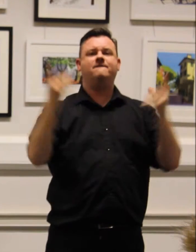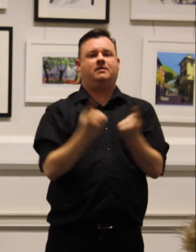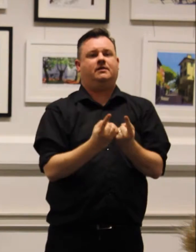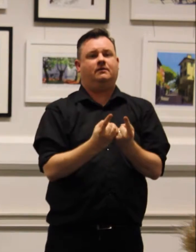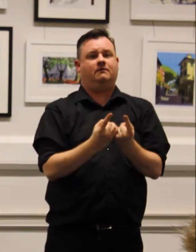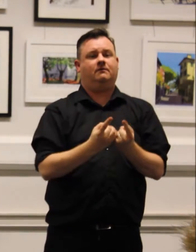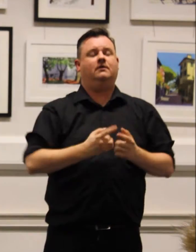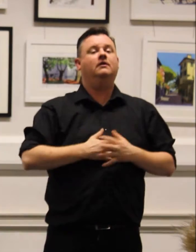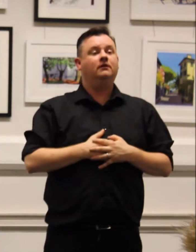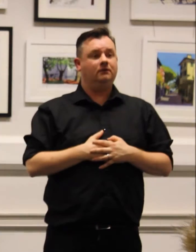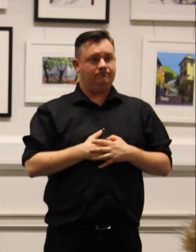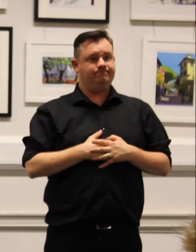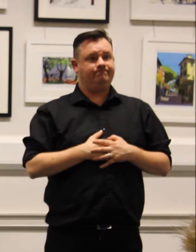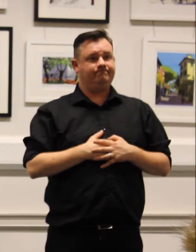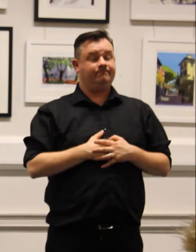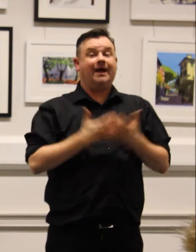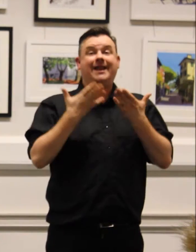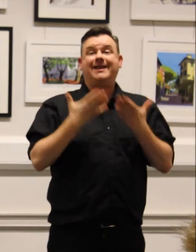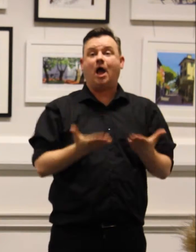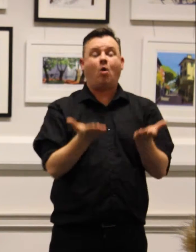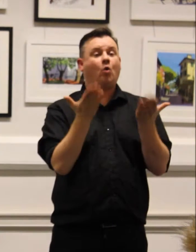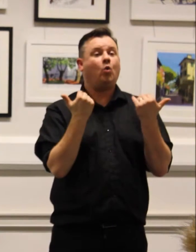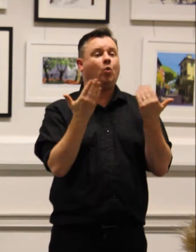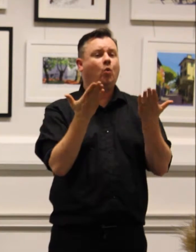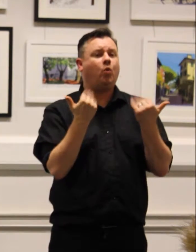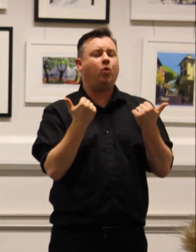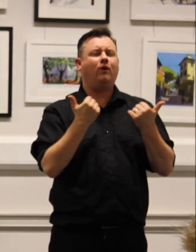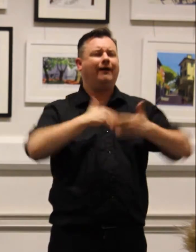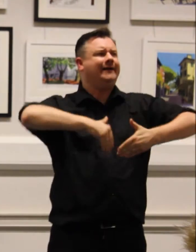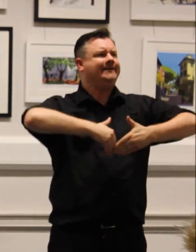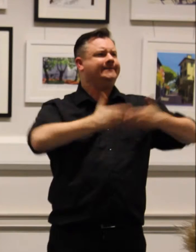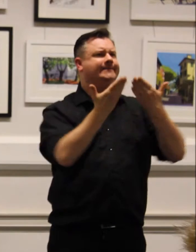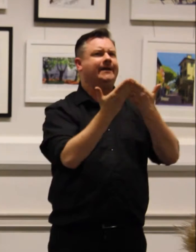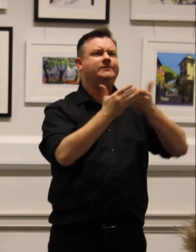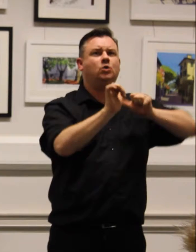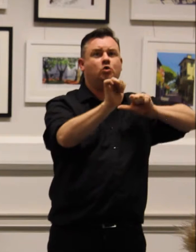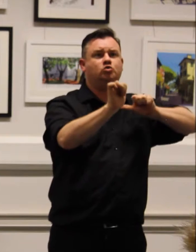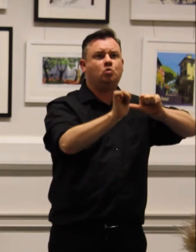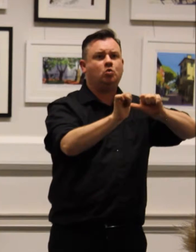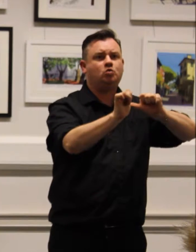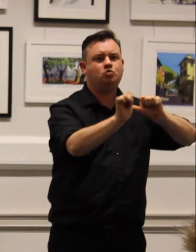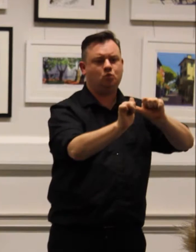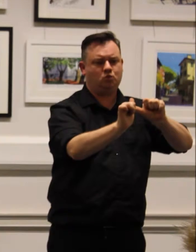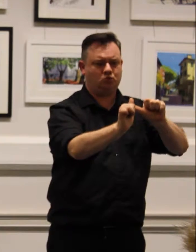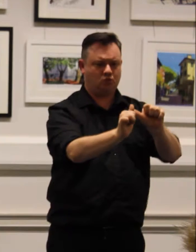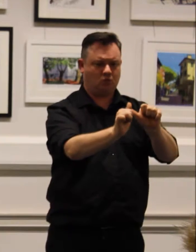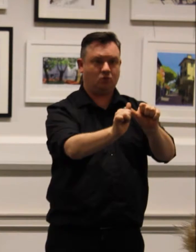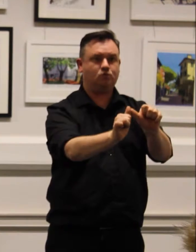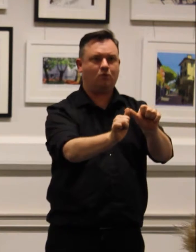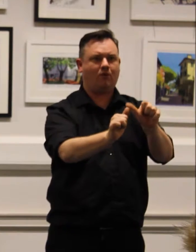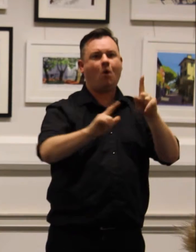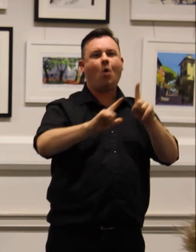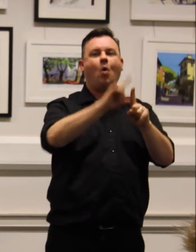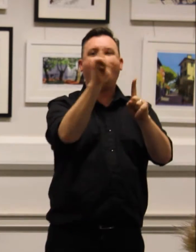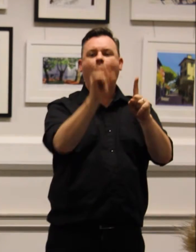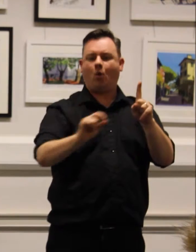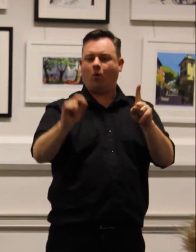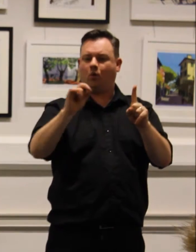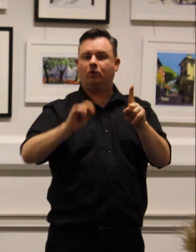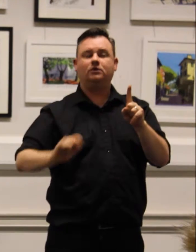It's cooler now. The days are getting shorter, we're into autumn. The rhinos take to the floor